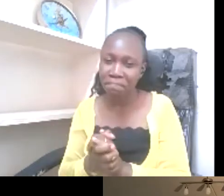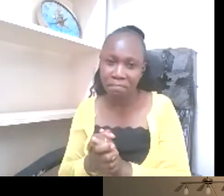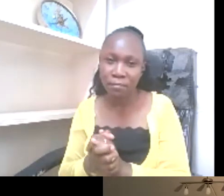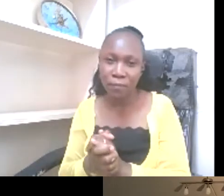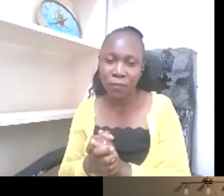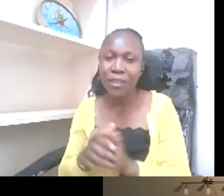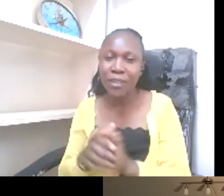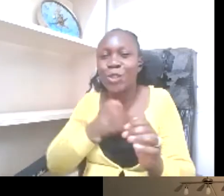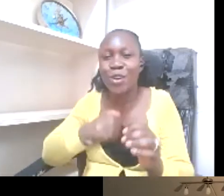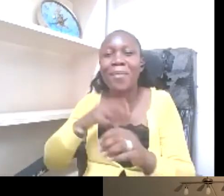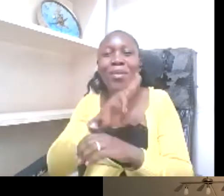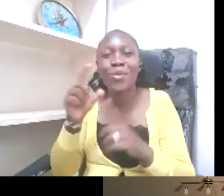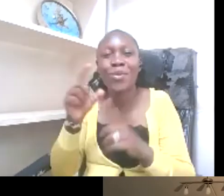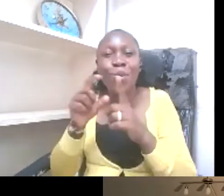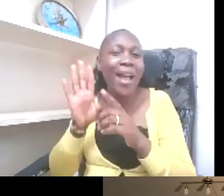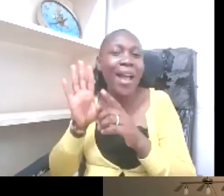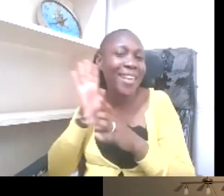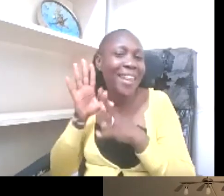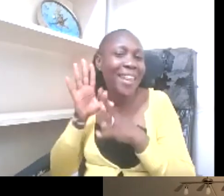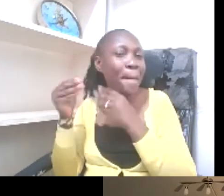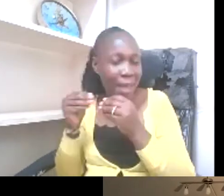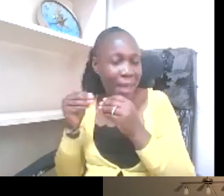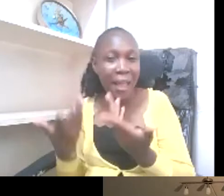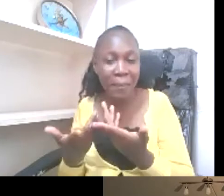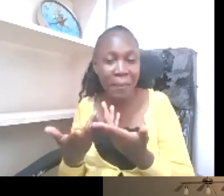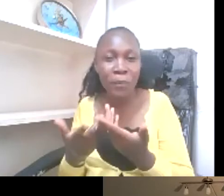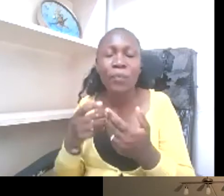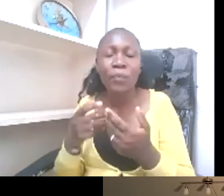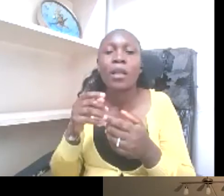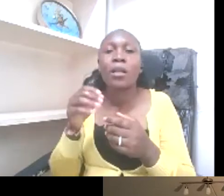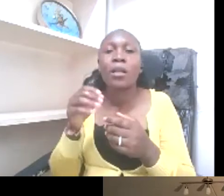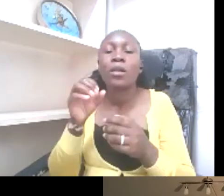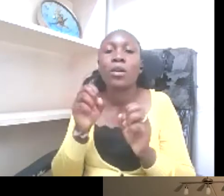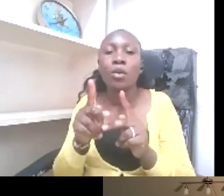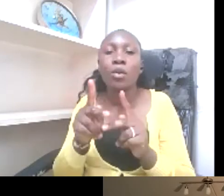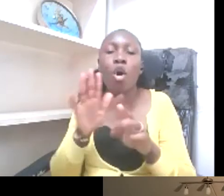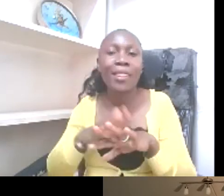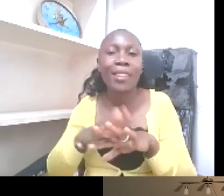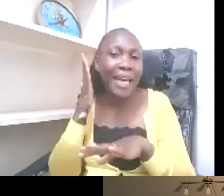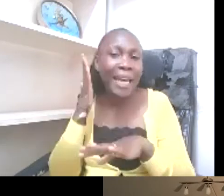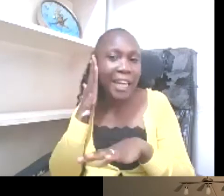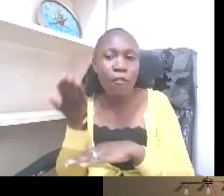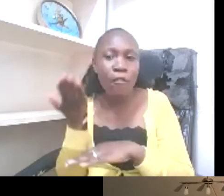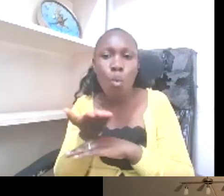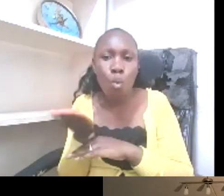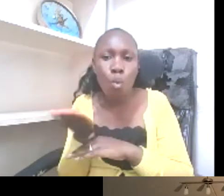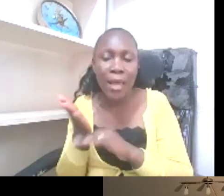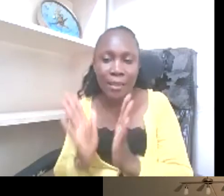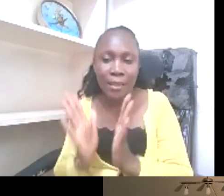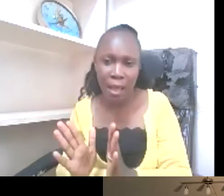learning it's not. So deaf waitress and waitresses, I mean, why not? Because there's many devices that can give